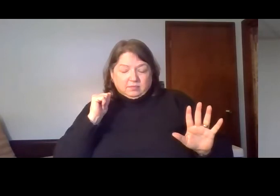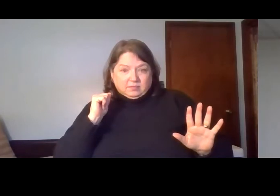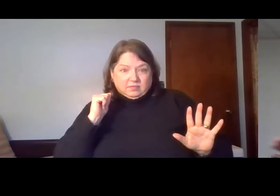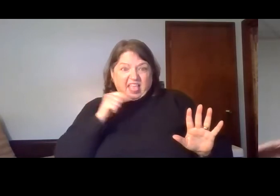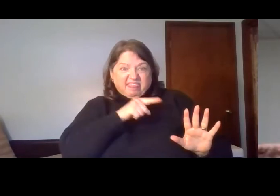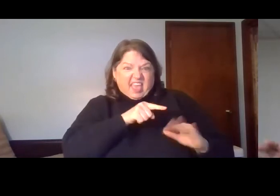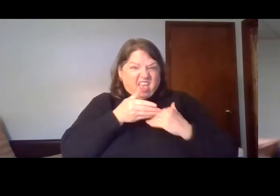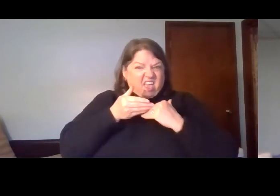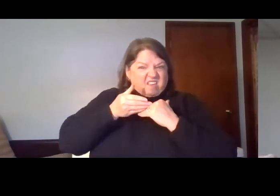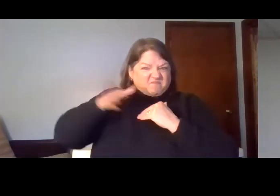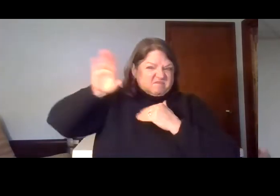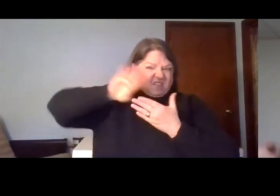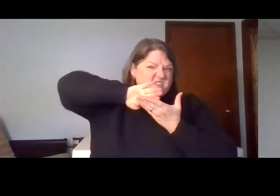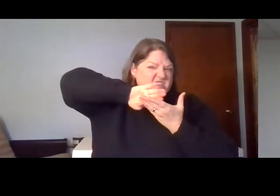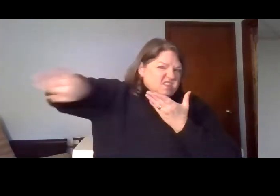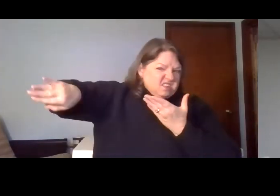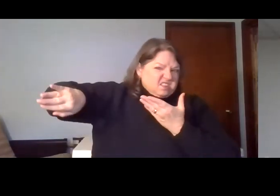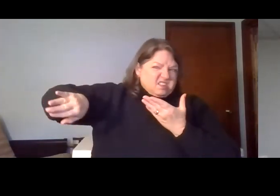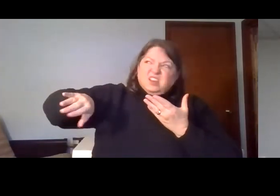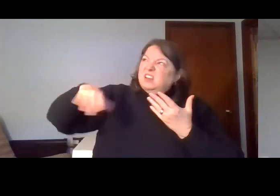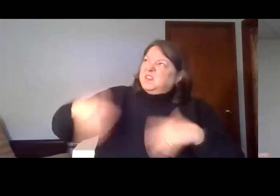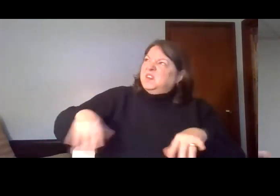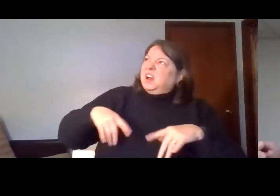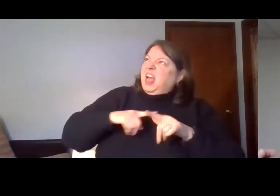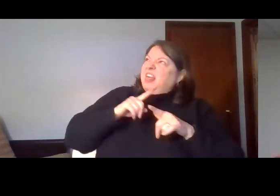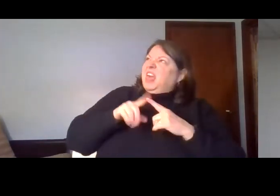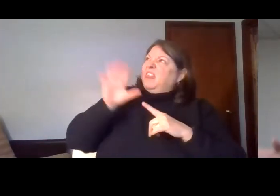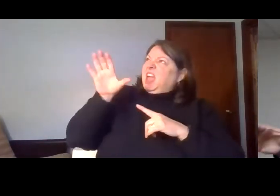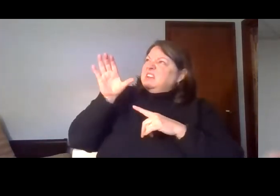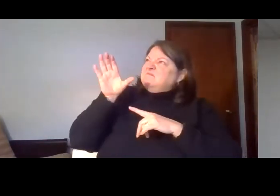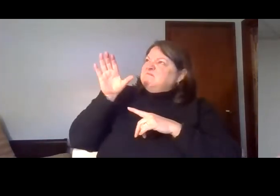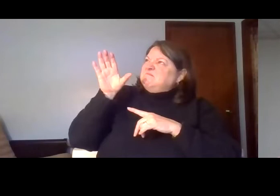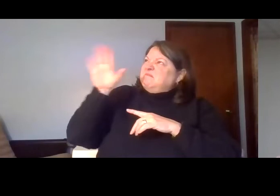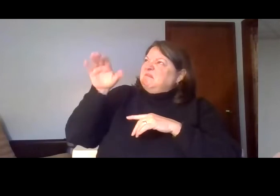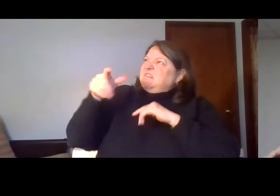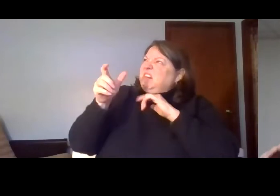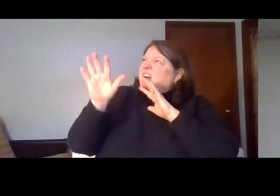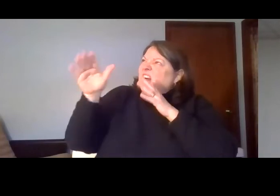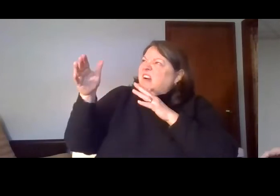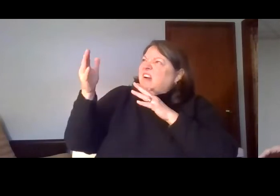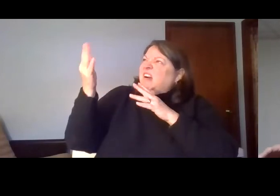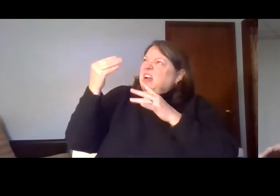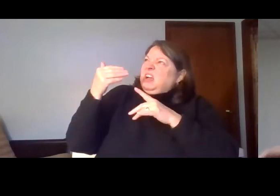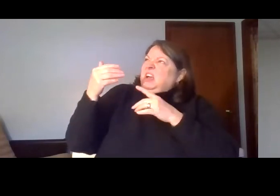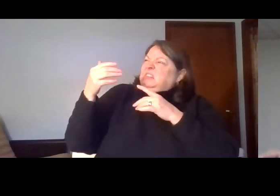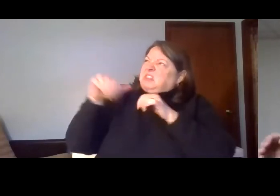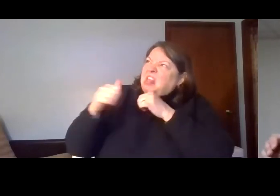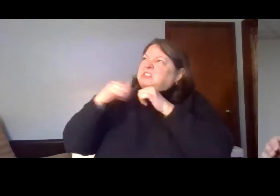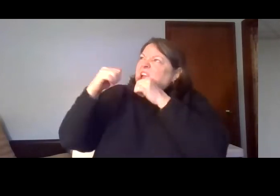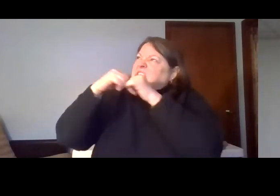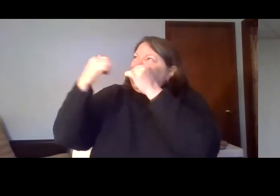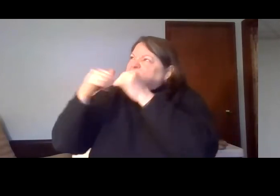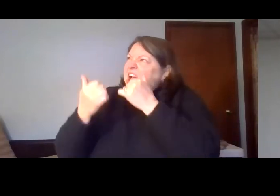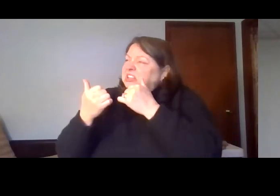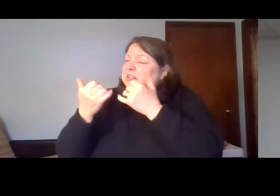God far too far, too much, to the point where now he sends his prophet to warn them of coming